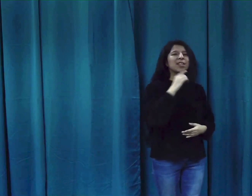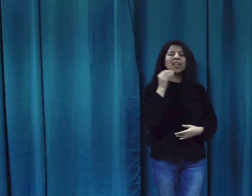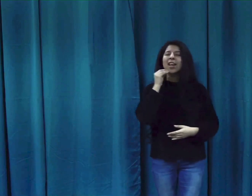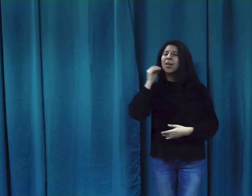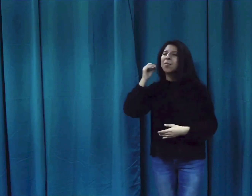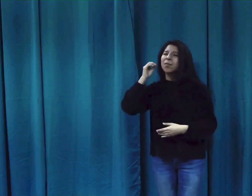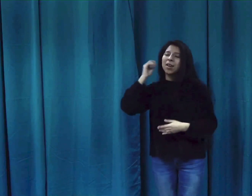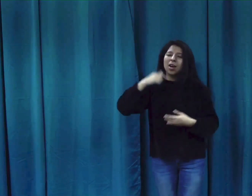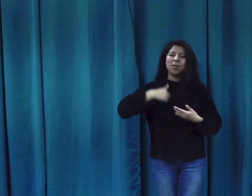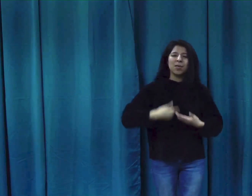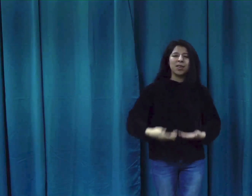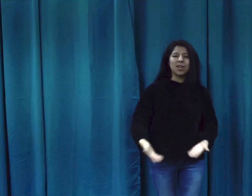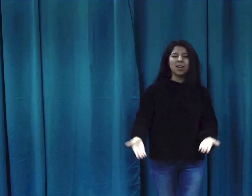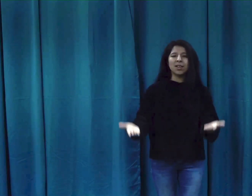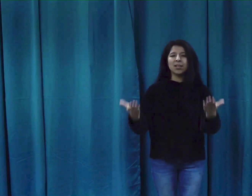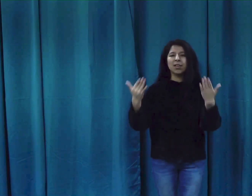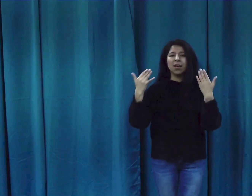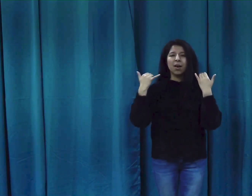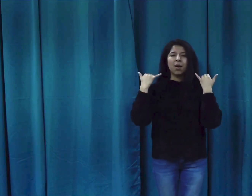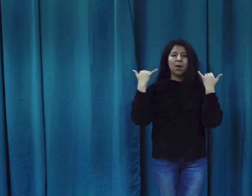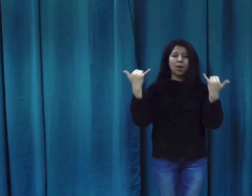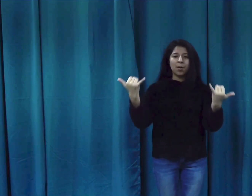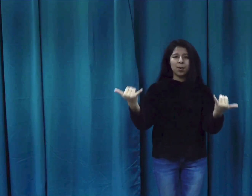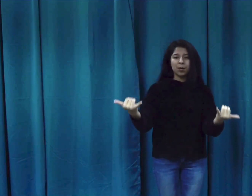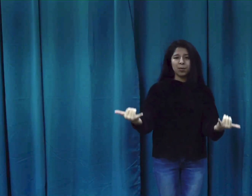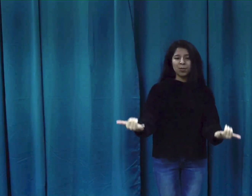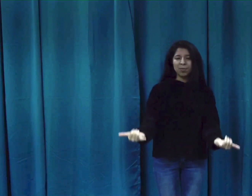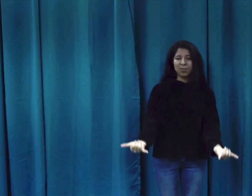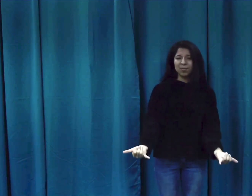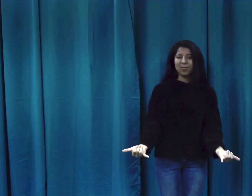I'm coming home Tell